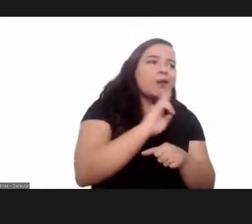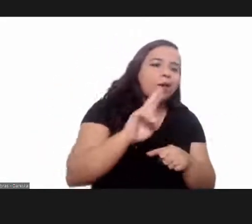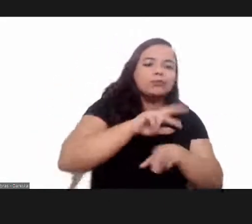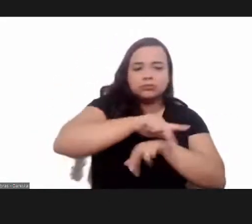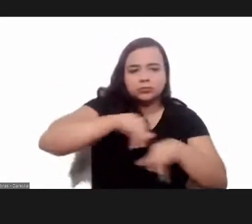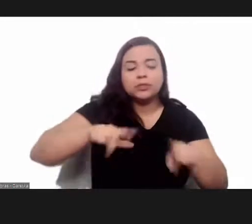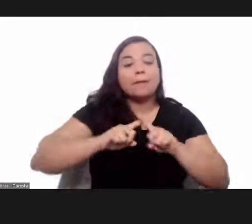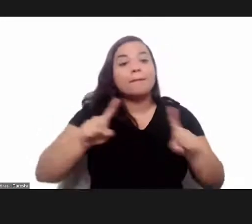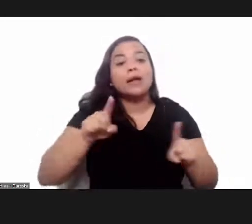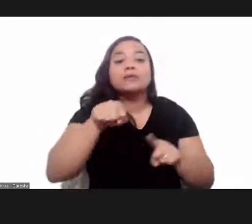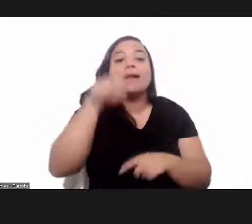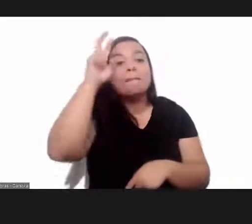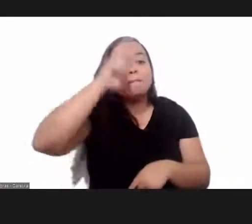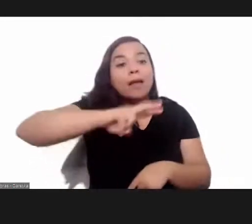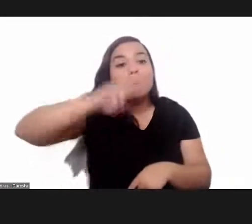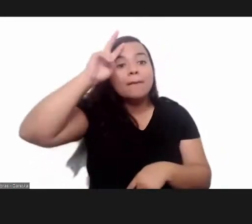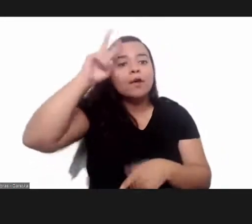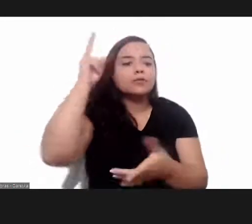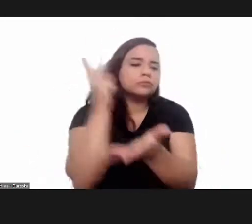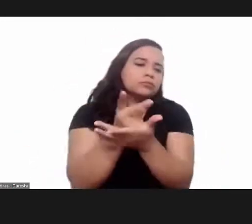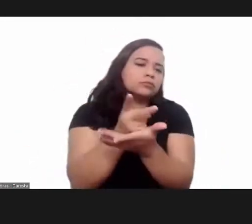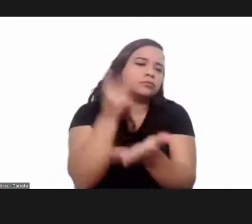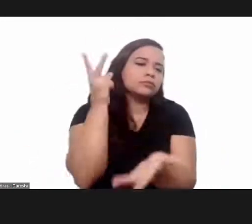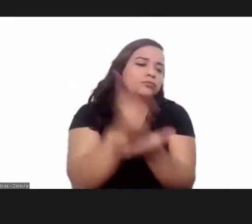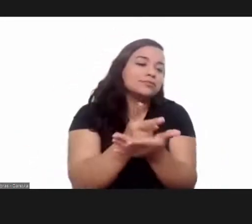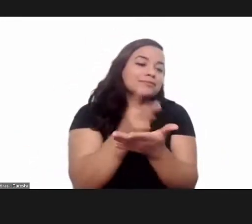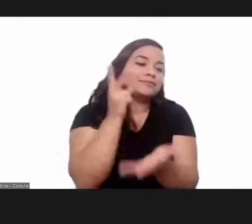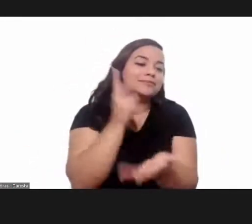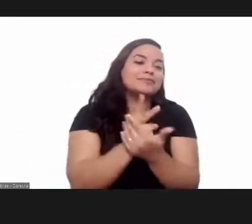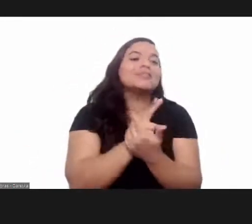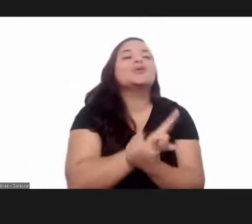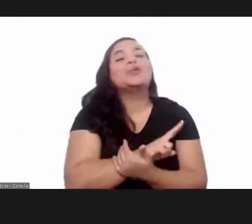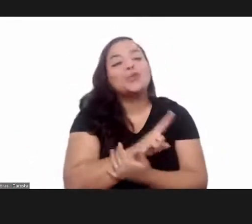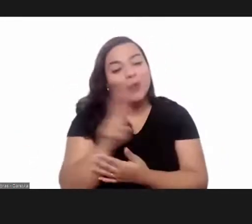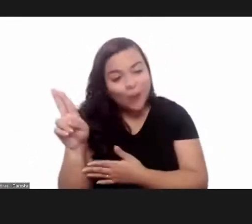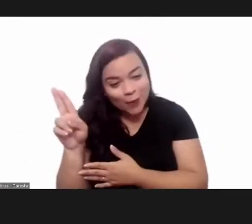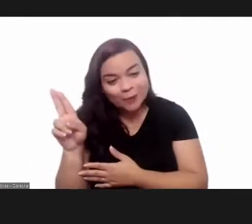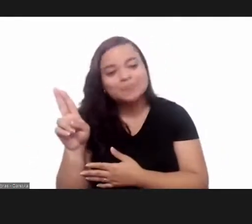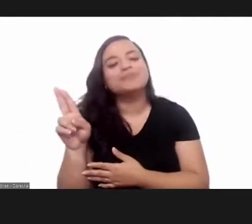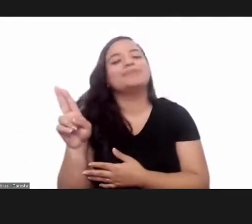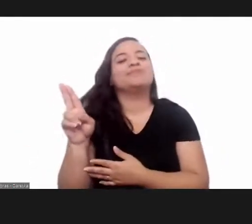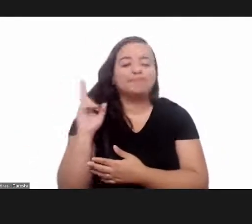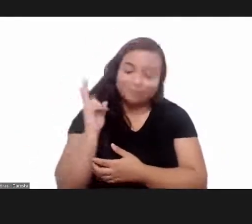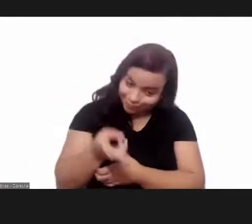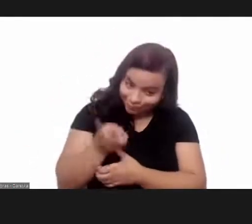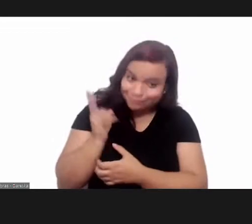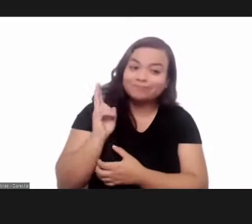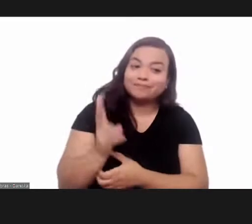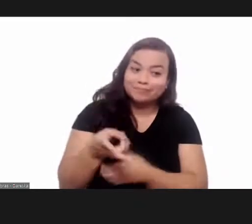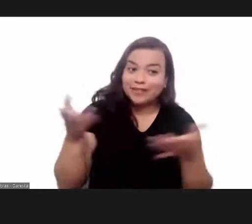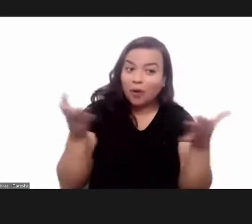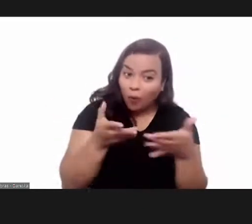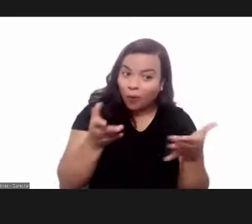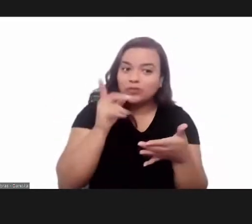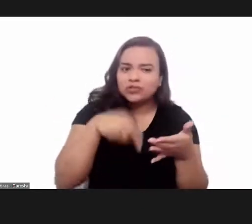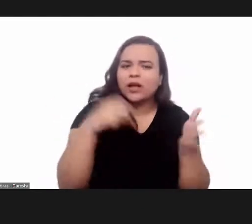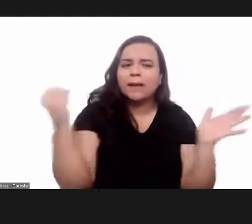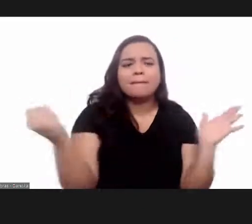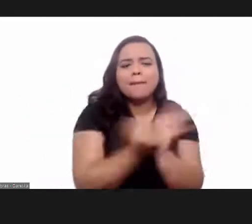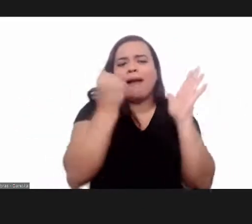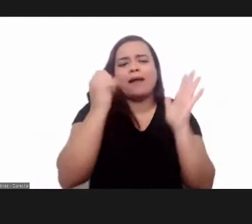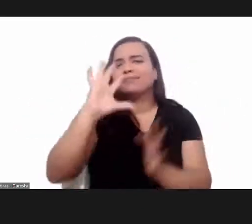but this journal memorias kept its name which is today